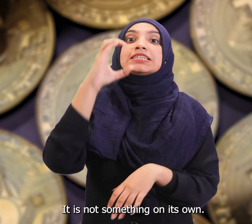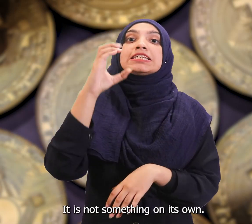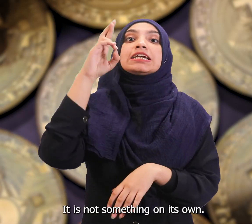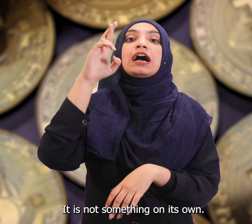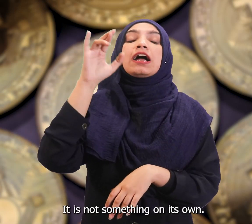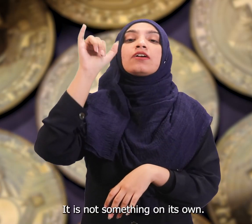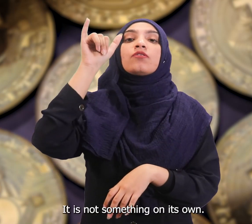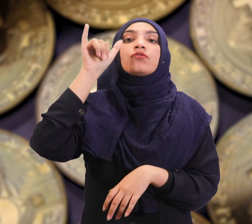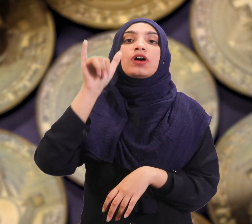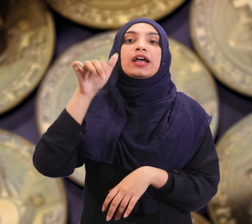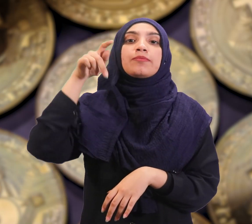on its own.